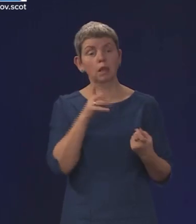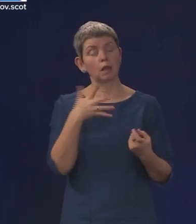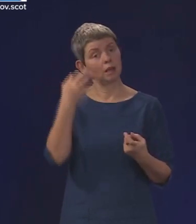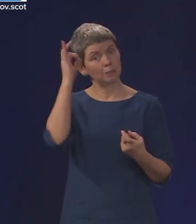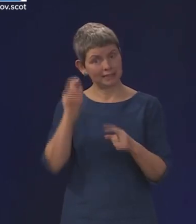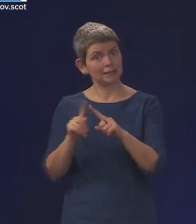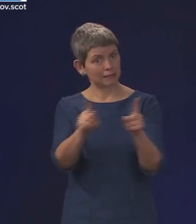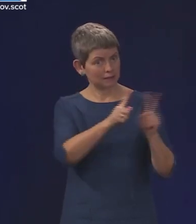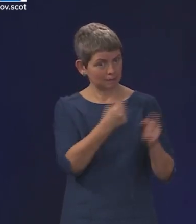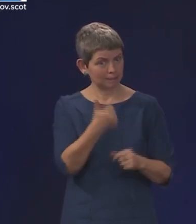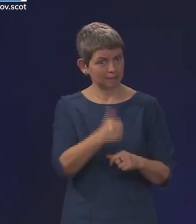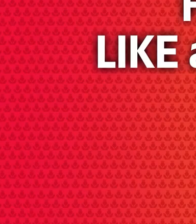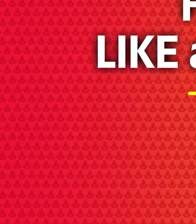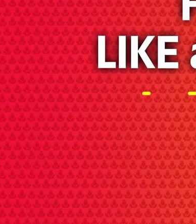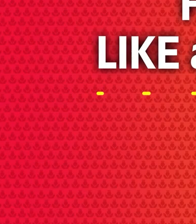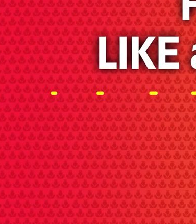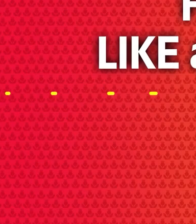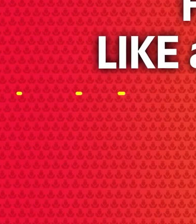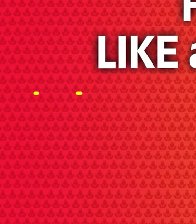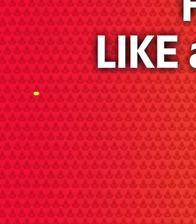scrutiny of the bill. Right.